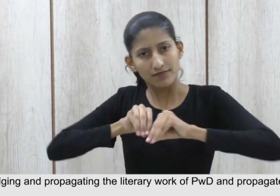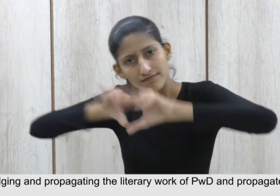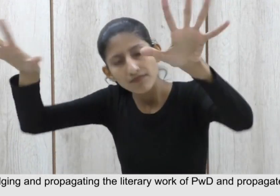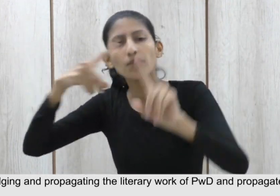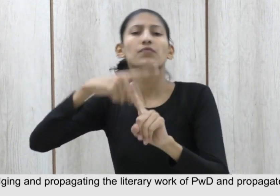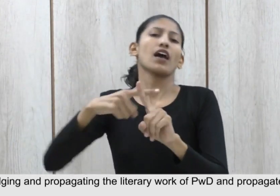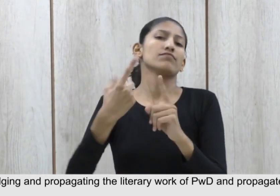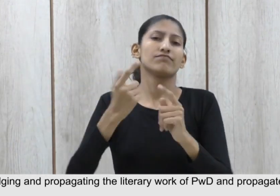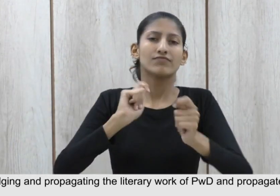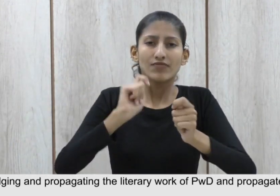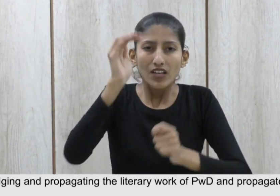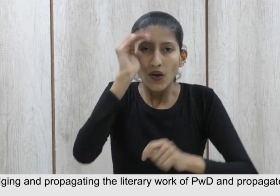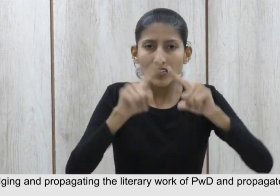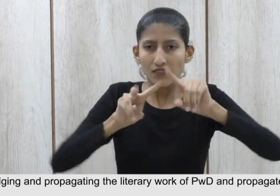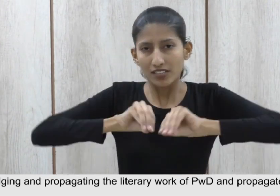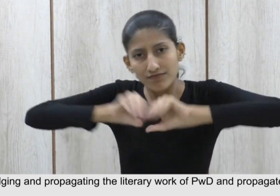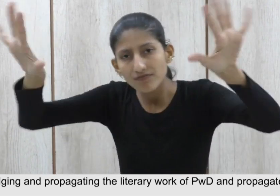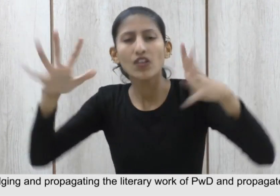propagated at all levels 12